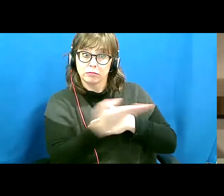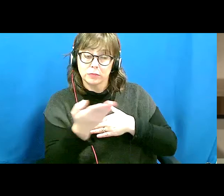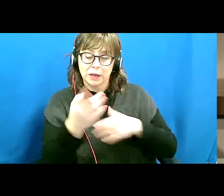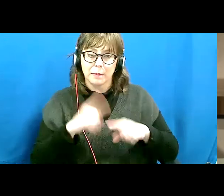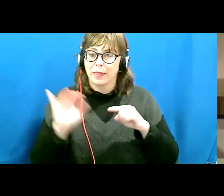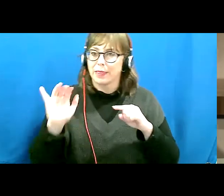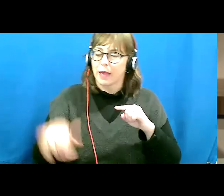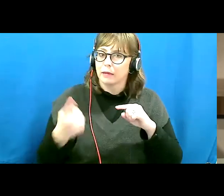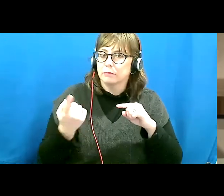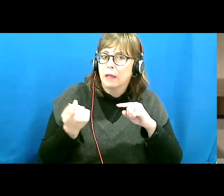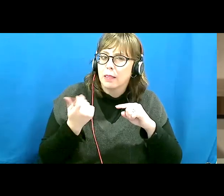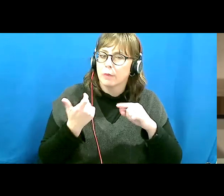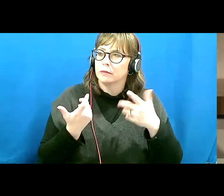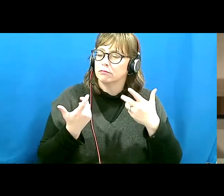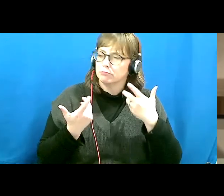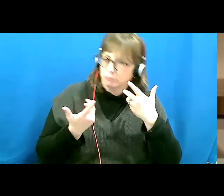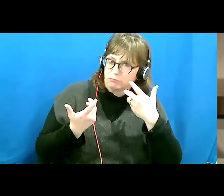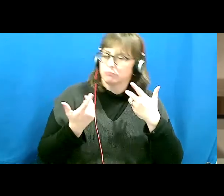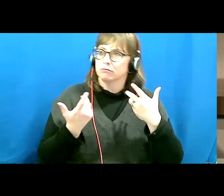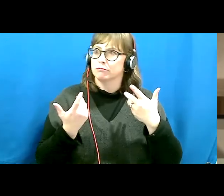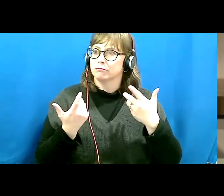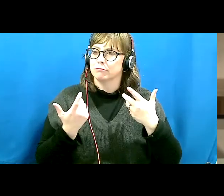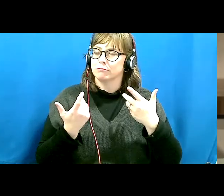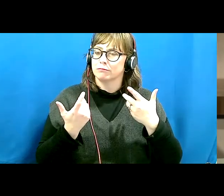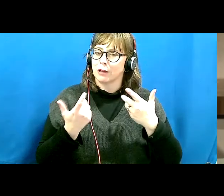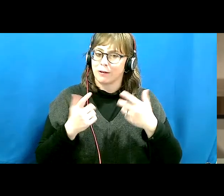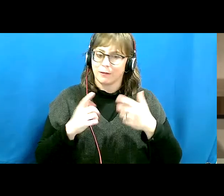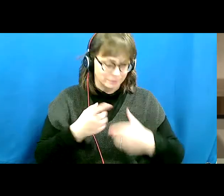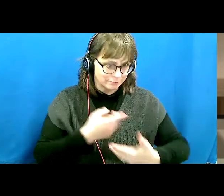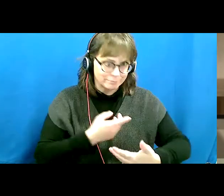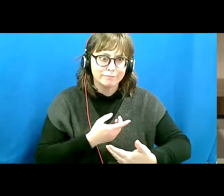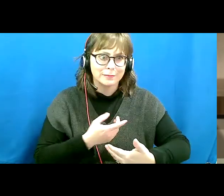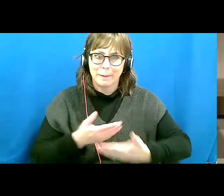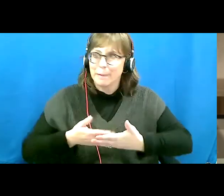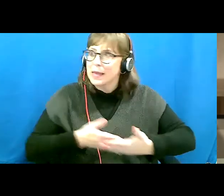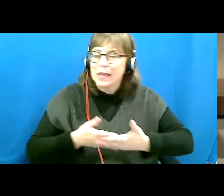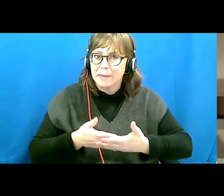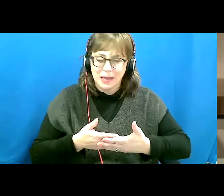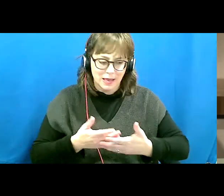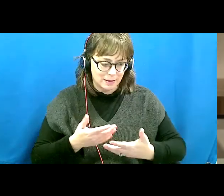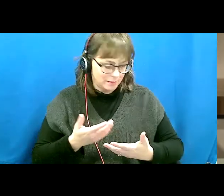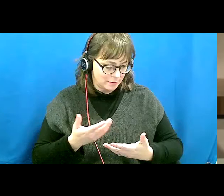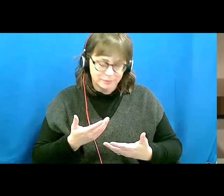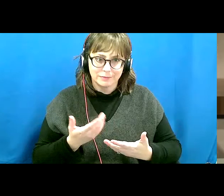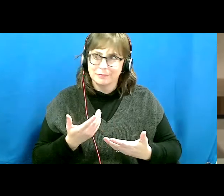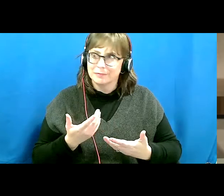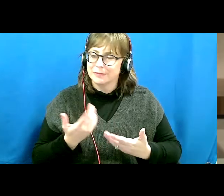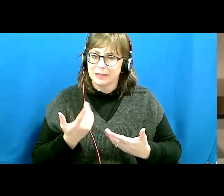underscore just how early in life people with disabilities are treated differently than people born able-bodied.